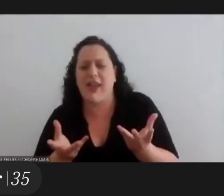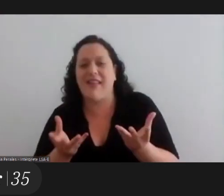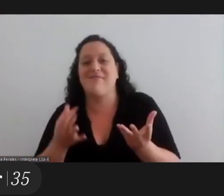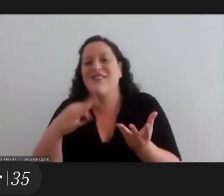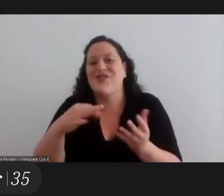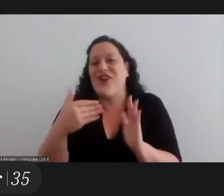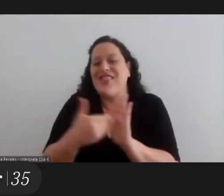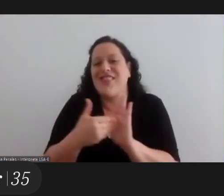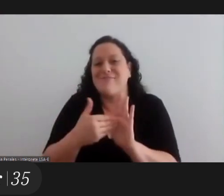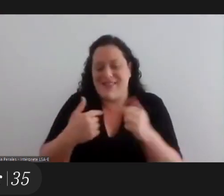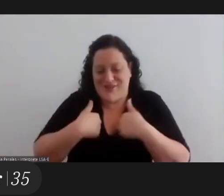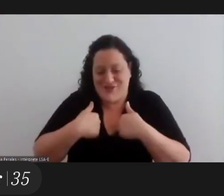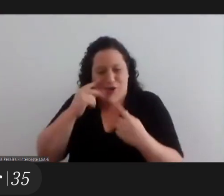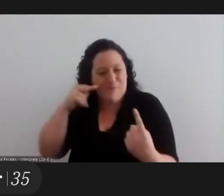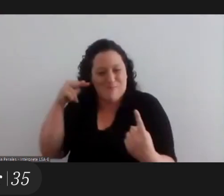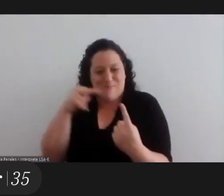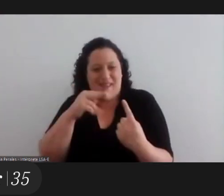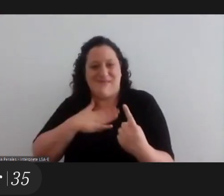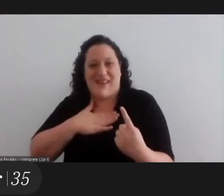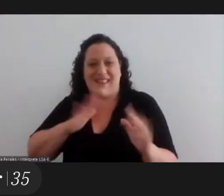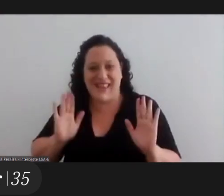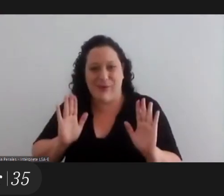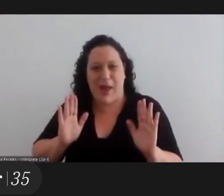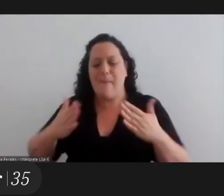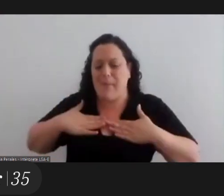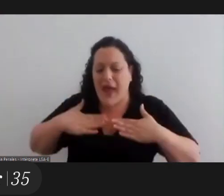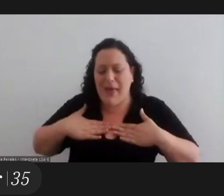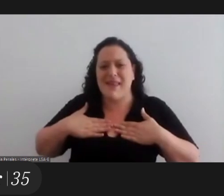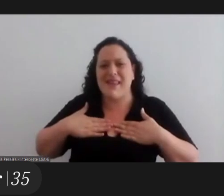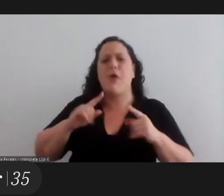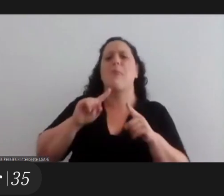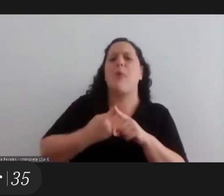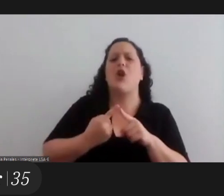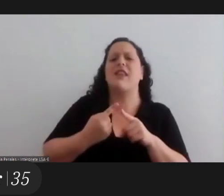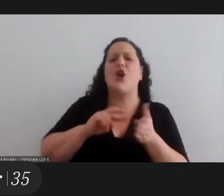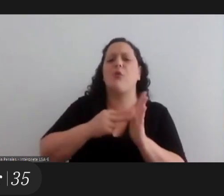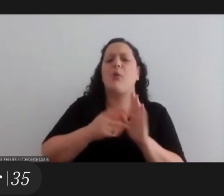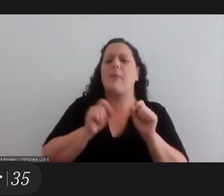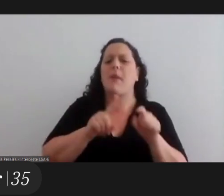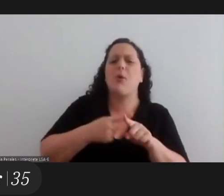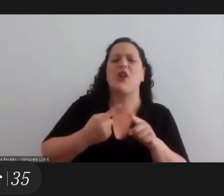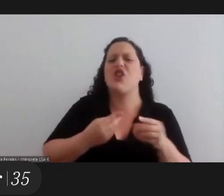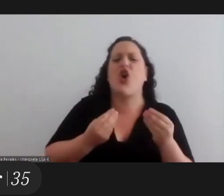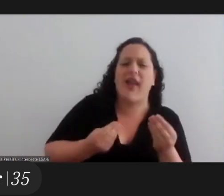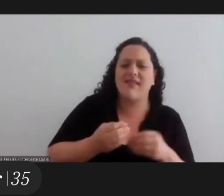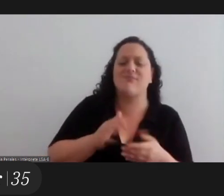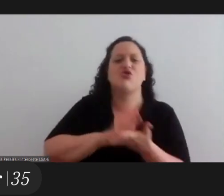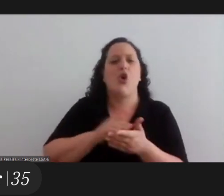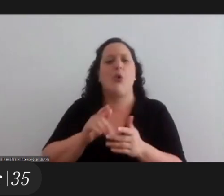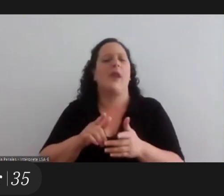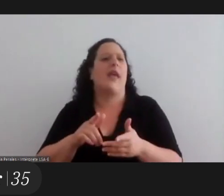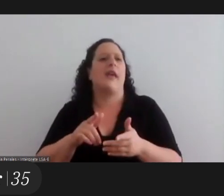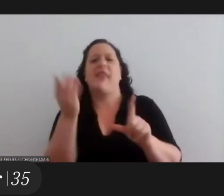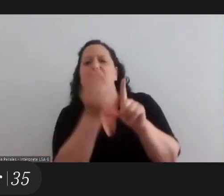that depends on the words our outlook what we consider a political issue